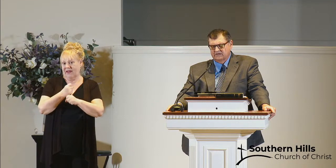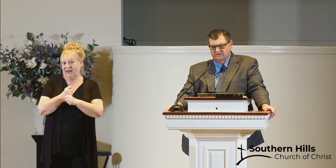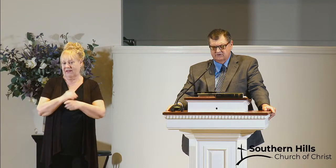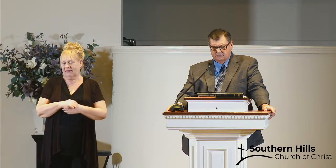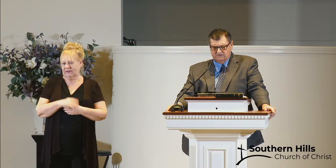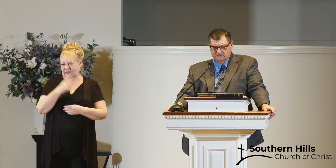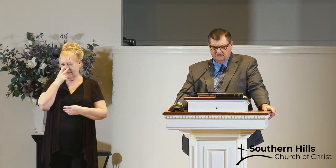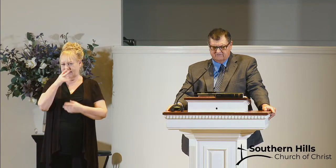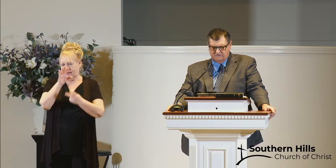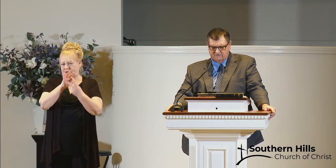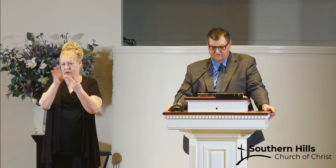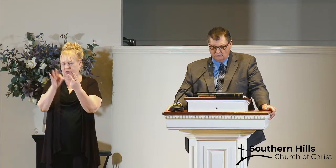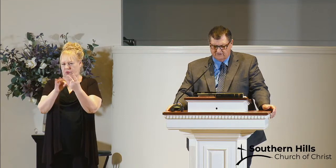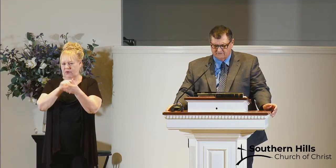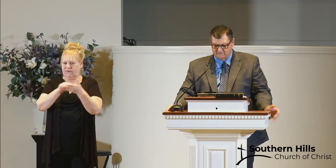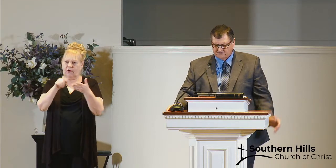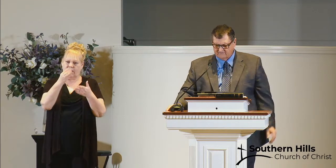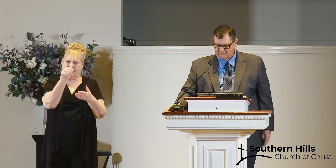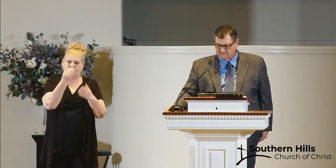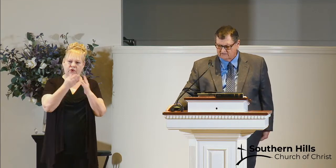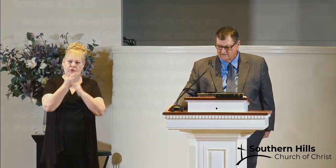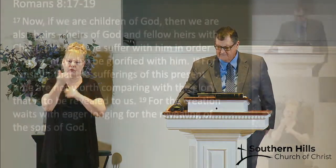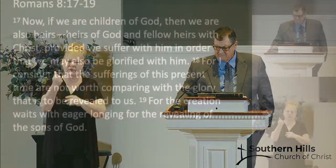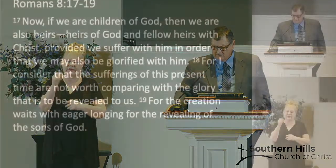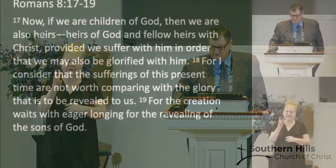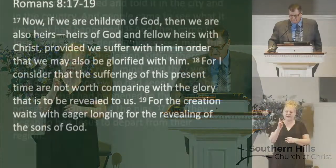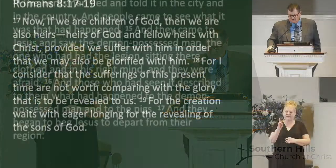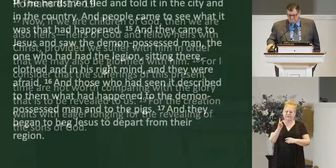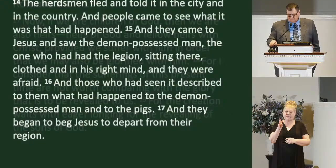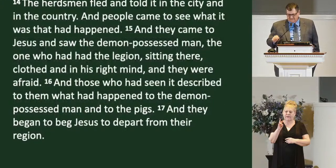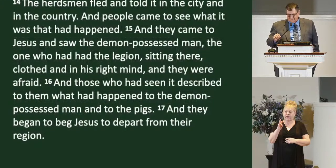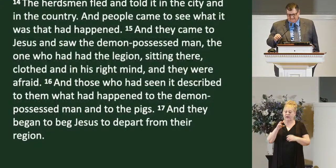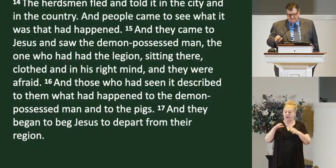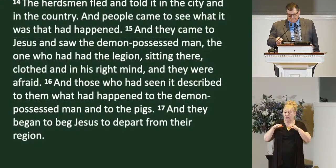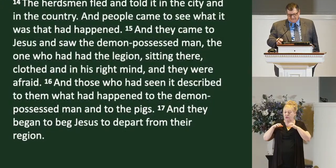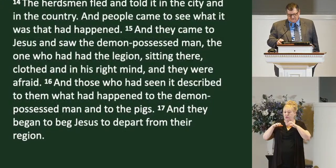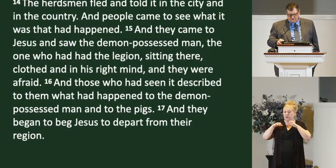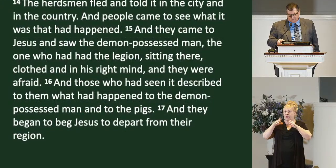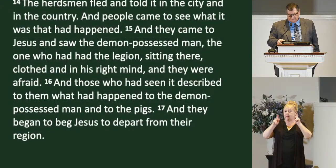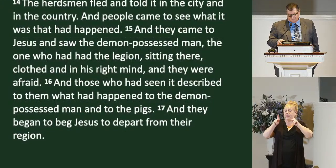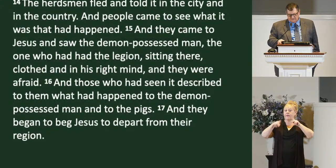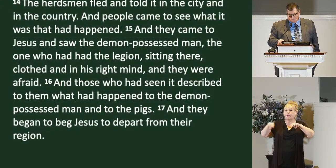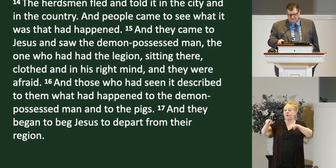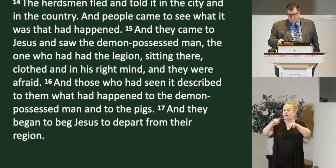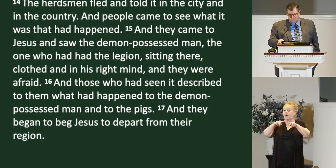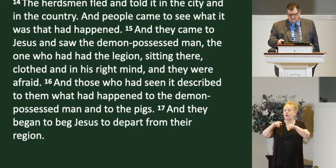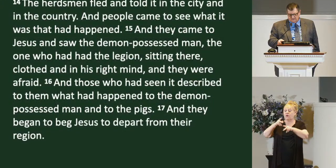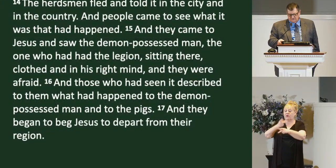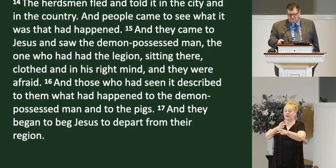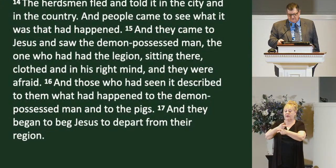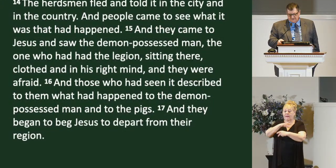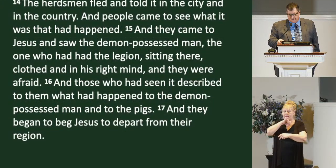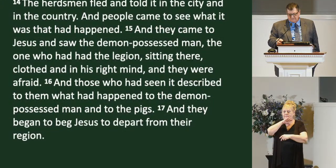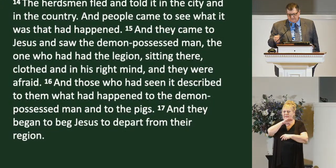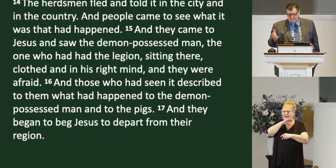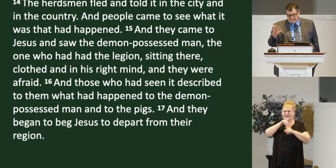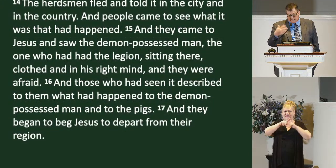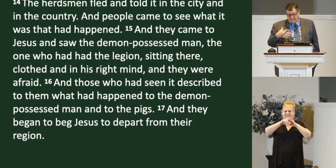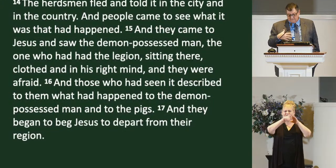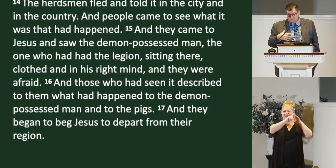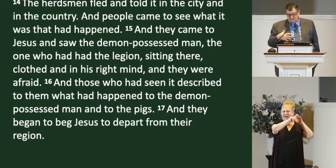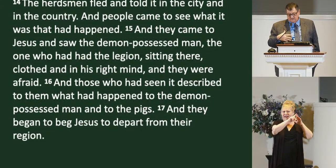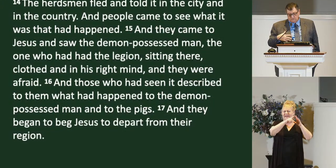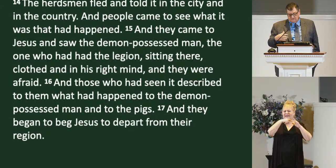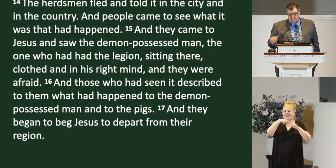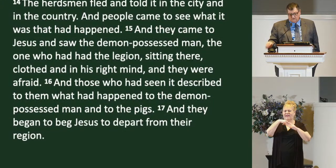look at the choice again verses 14 through 17 the herdsmen fled and told it in the city and in the country and people